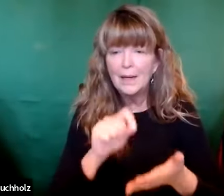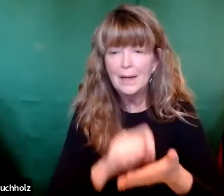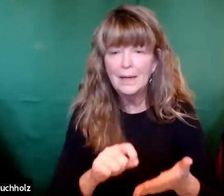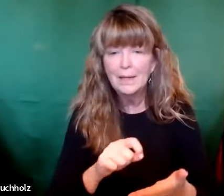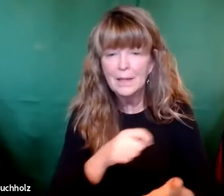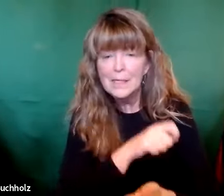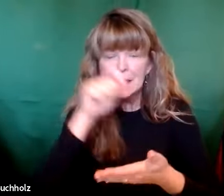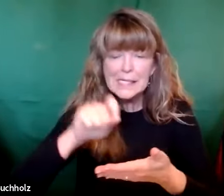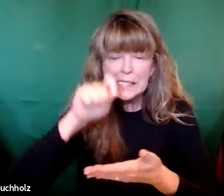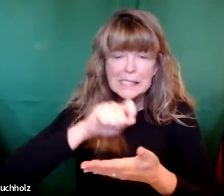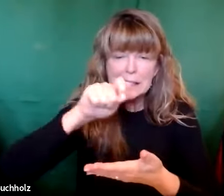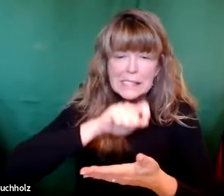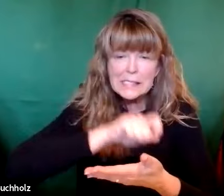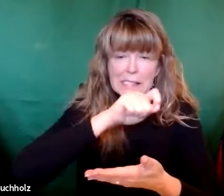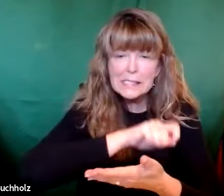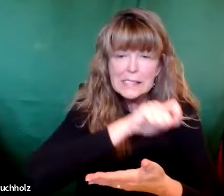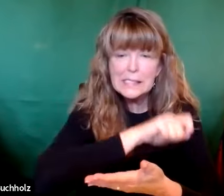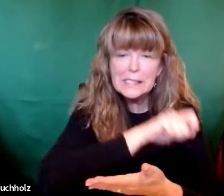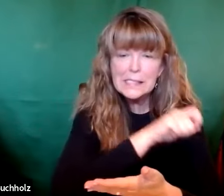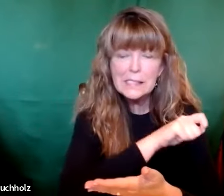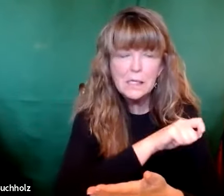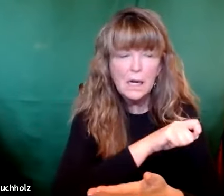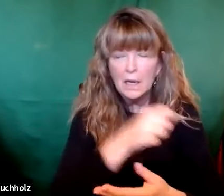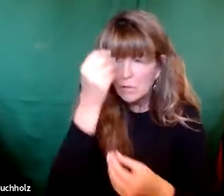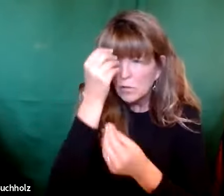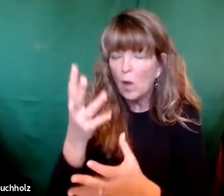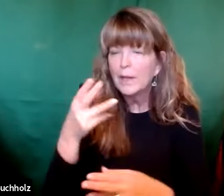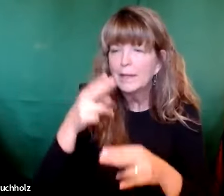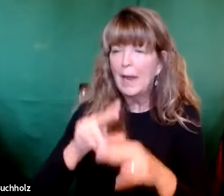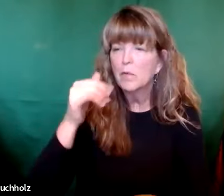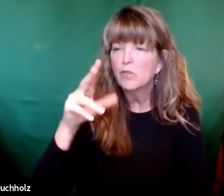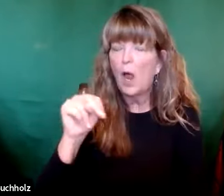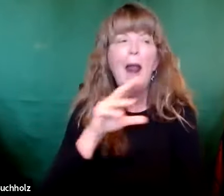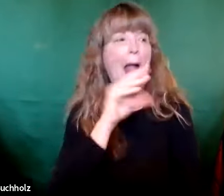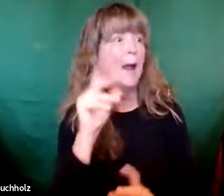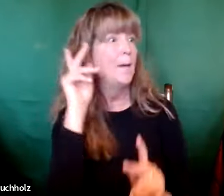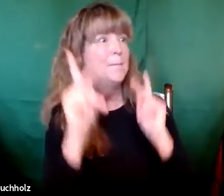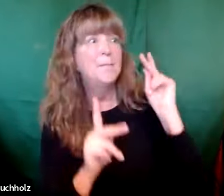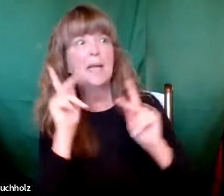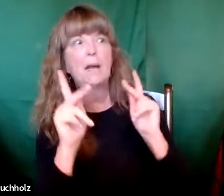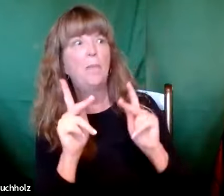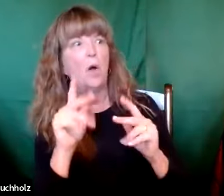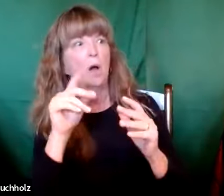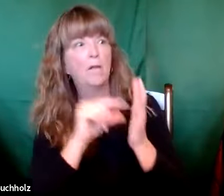Zachariah took a tablet and a writing utensil and wrote his name is John.